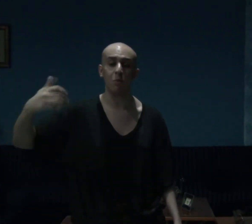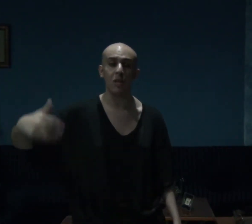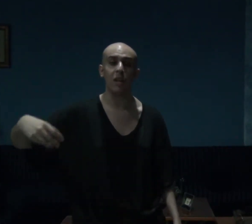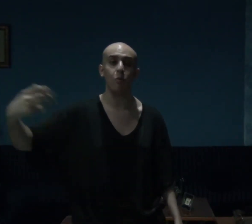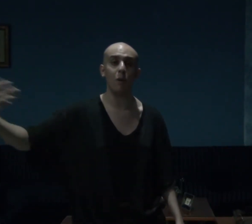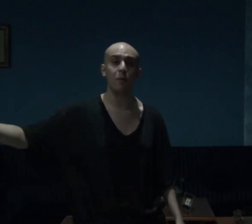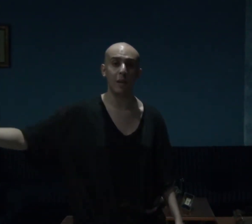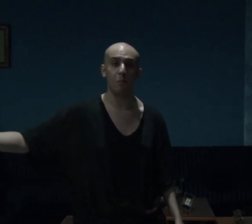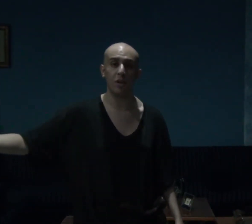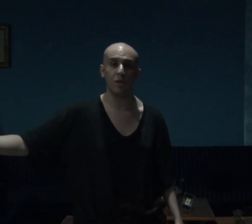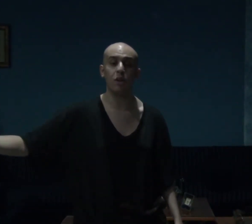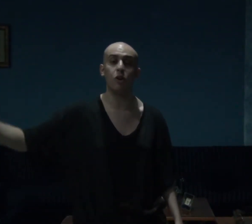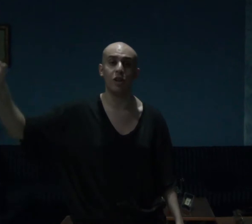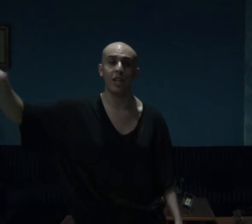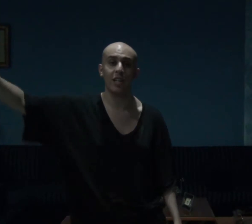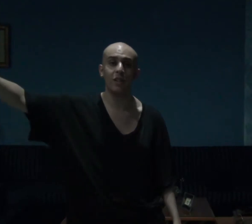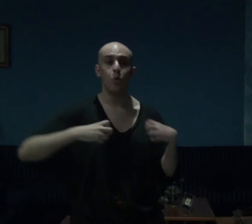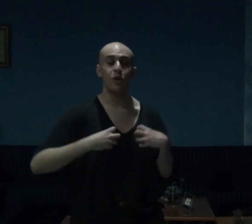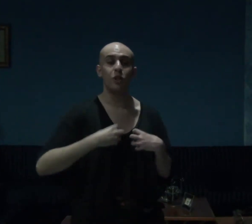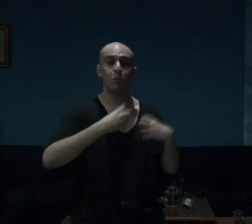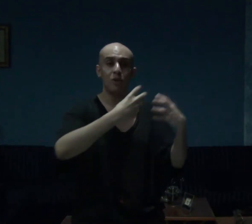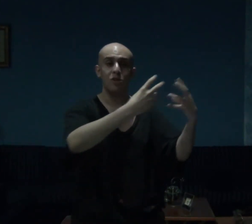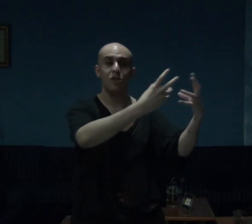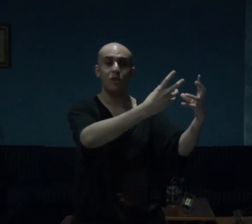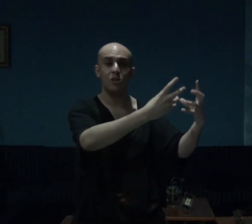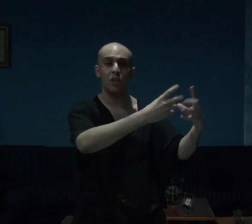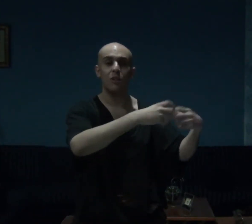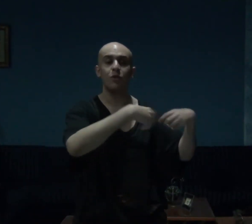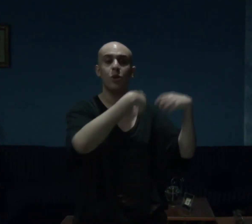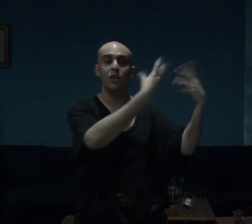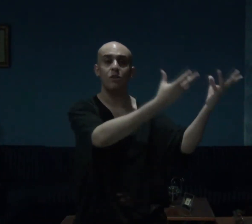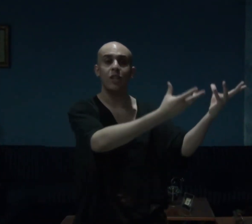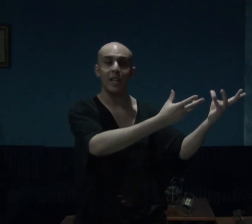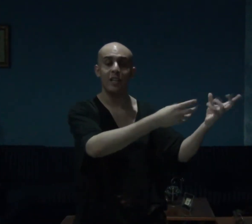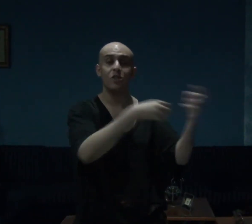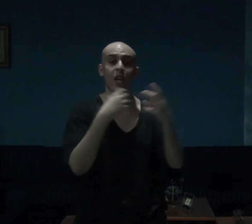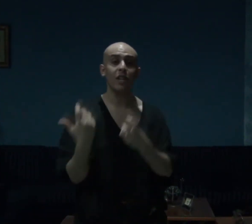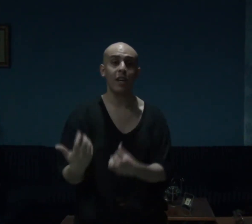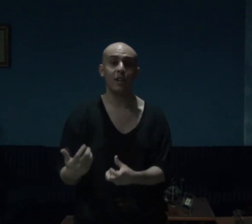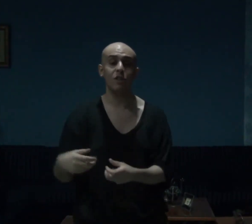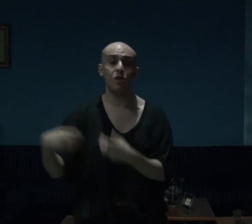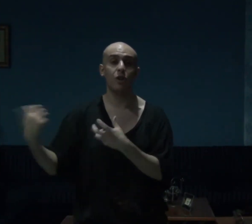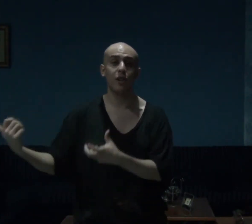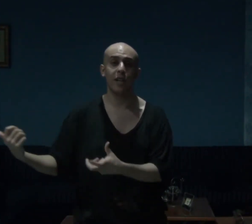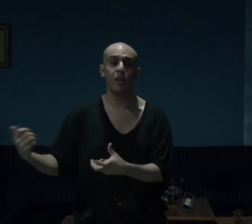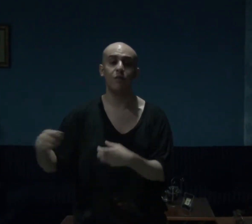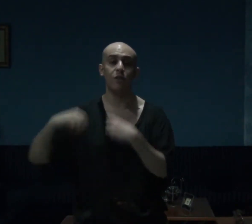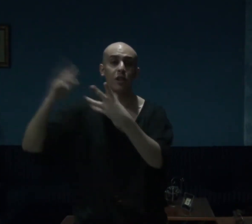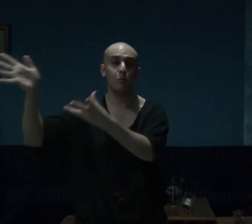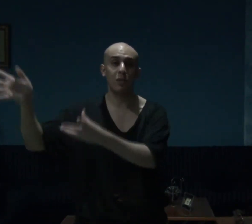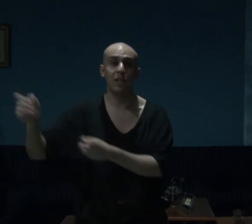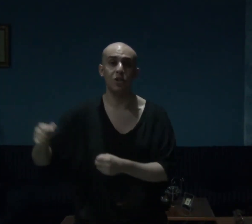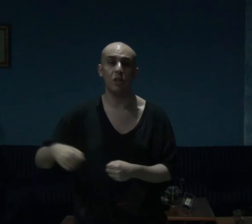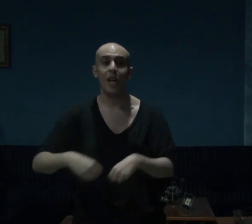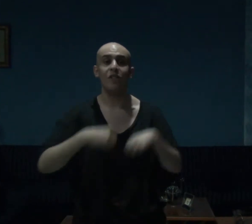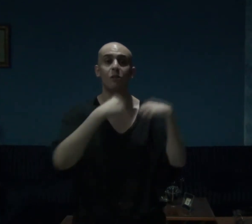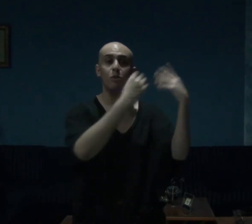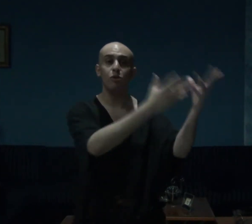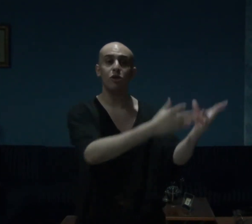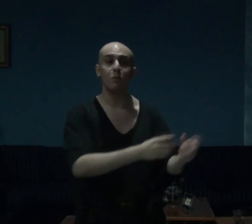being a webcam model online who exposes herself to other guys and gals online for their pleasure and amusement